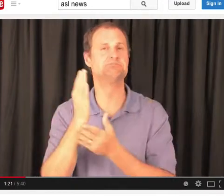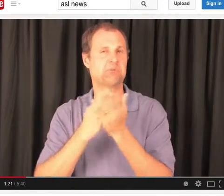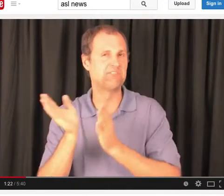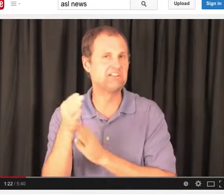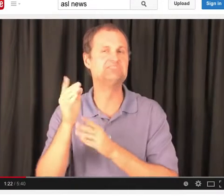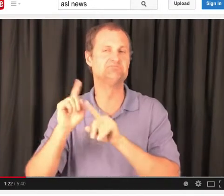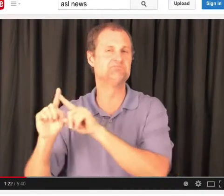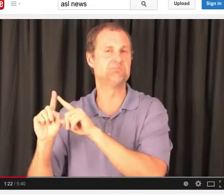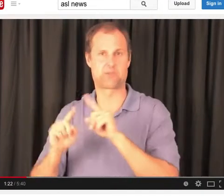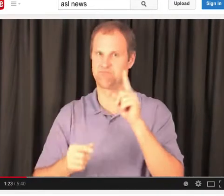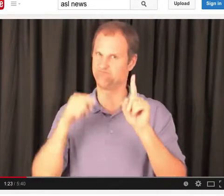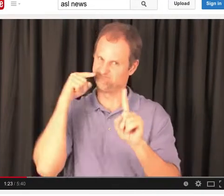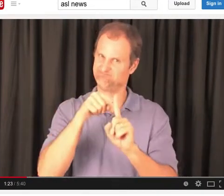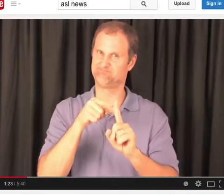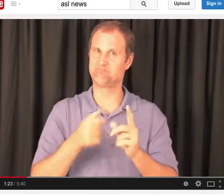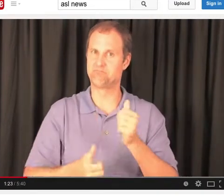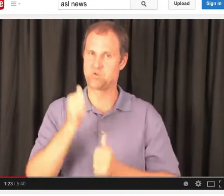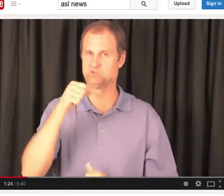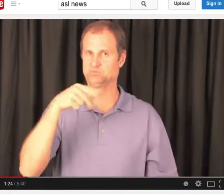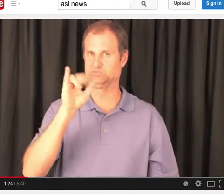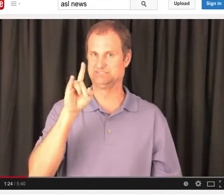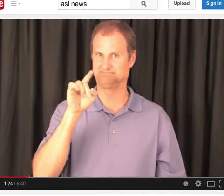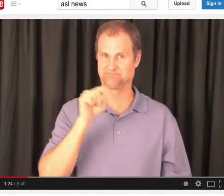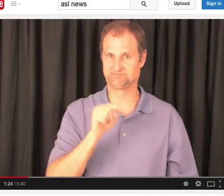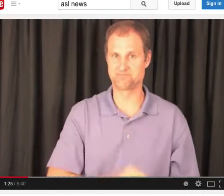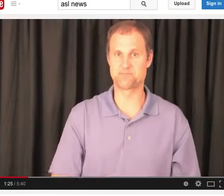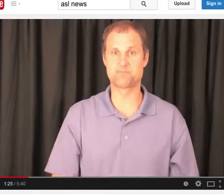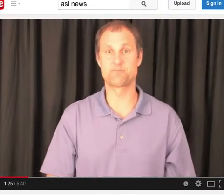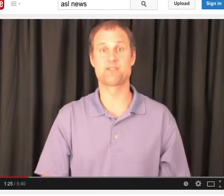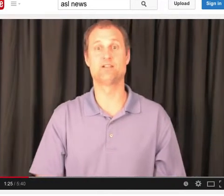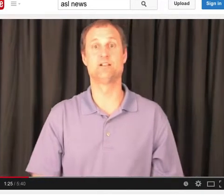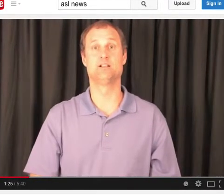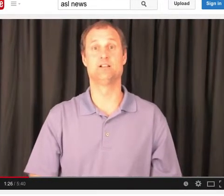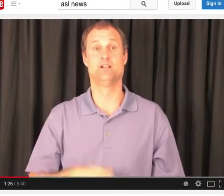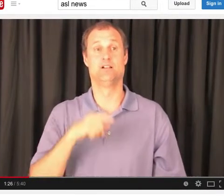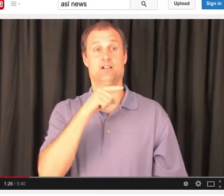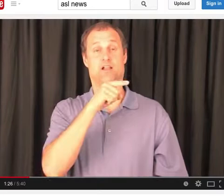The great albatrosses' diet is predominantly squid, though they do eat fish.